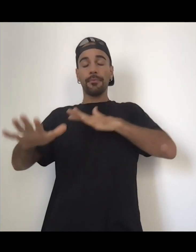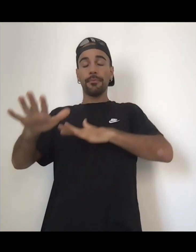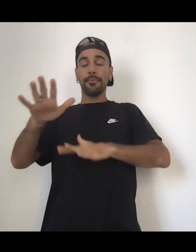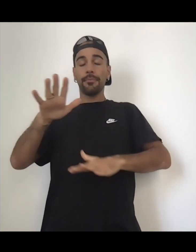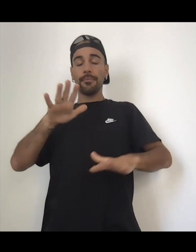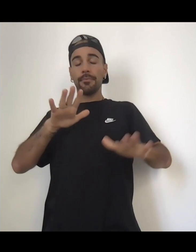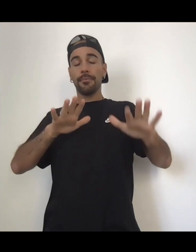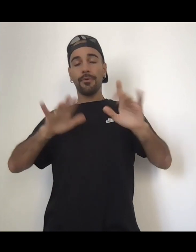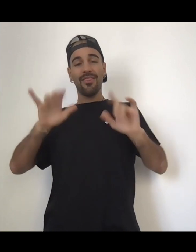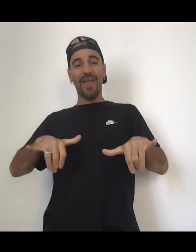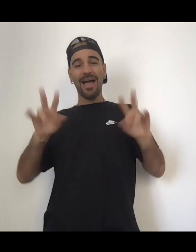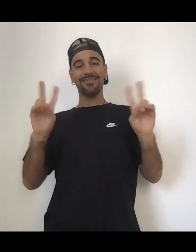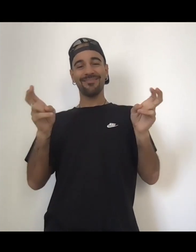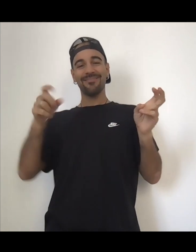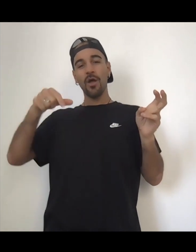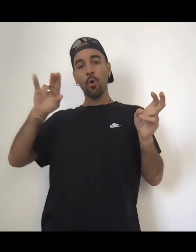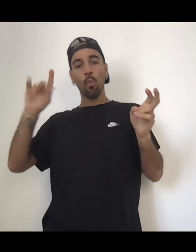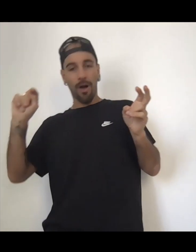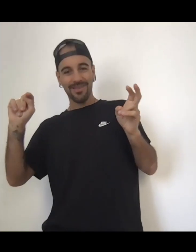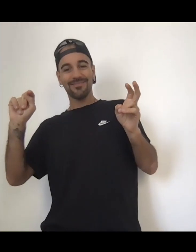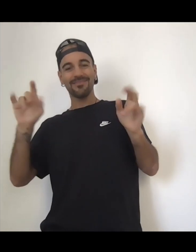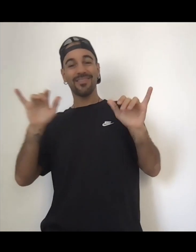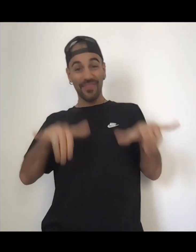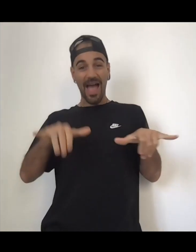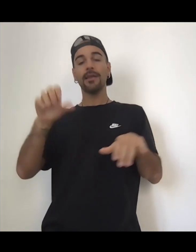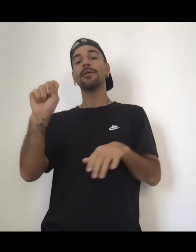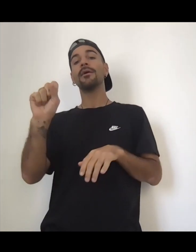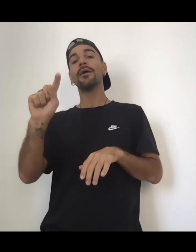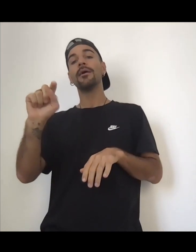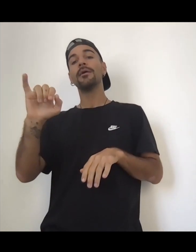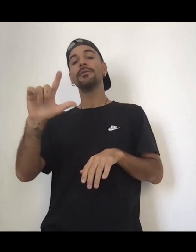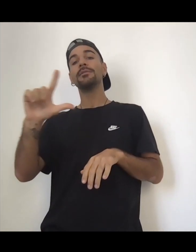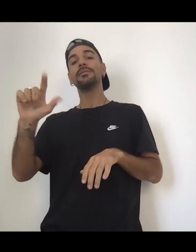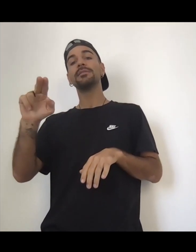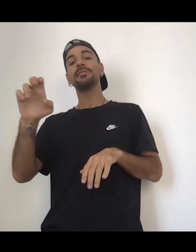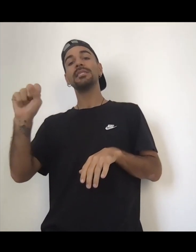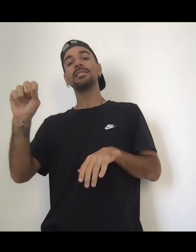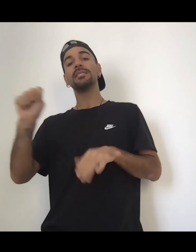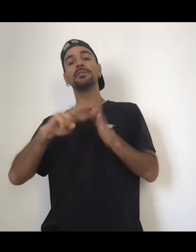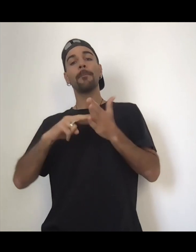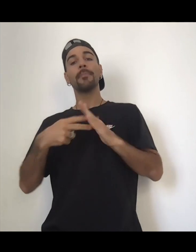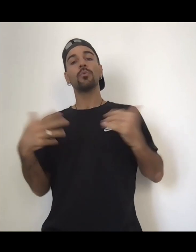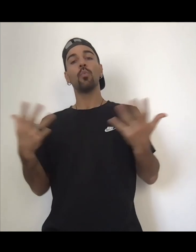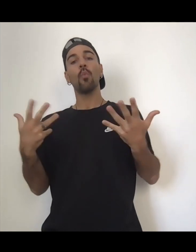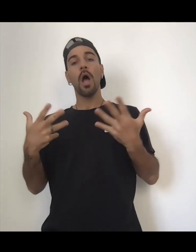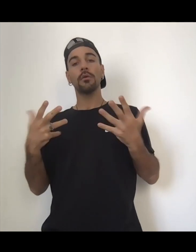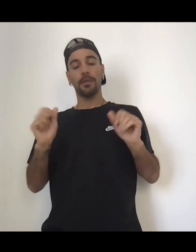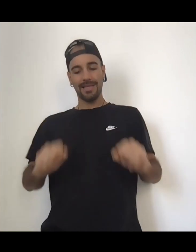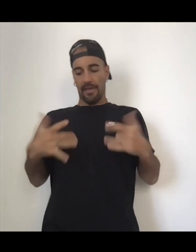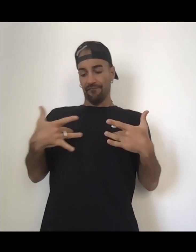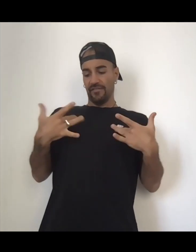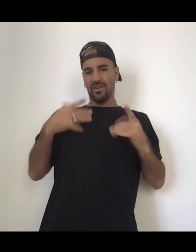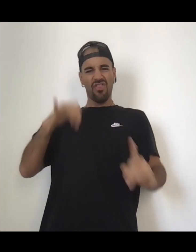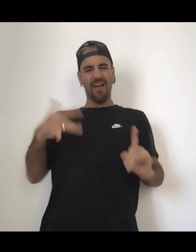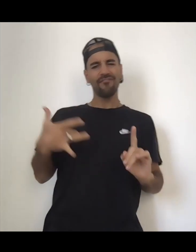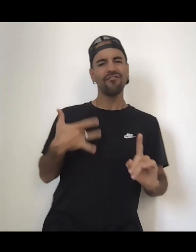it's an energy of stillness that allows you to then hear what you feel like you need to hear in that moment to then guide